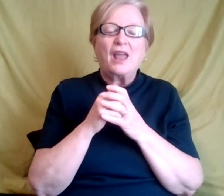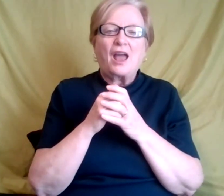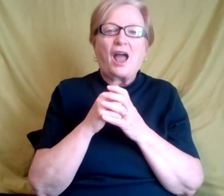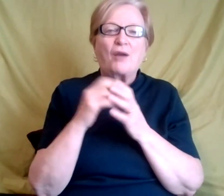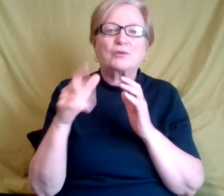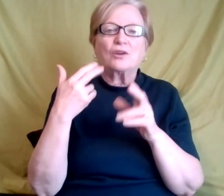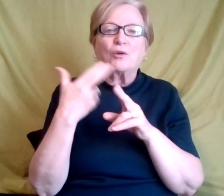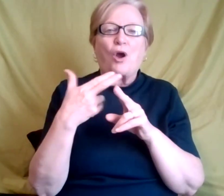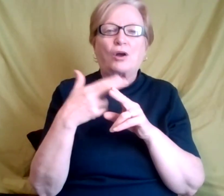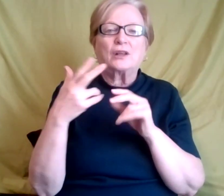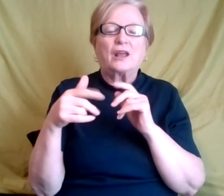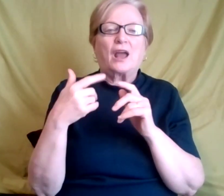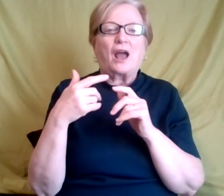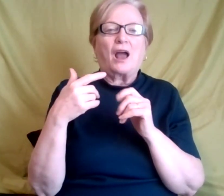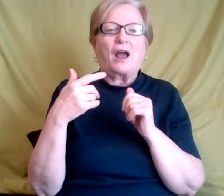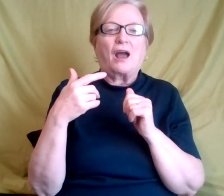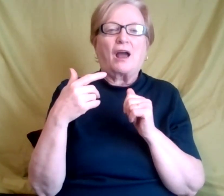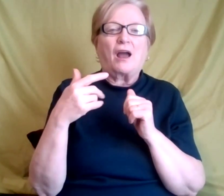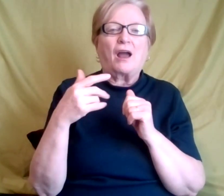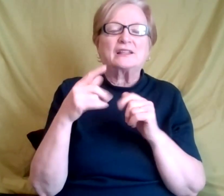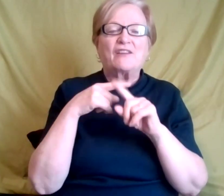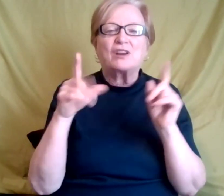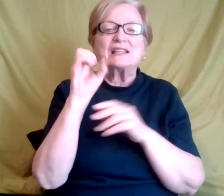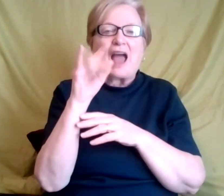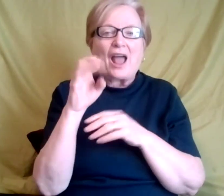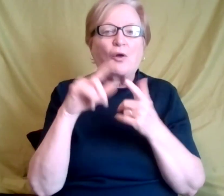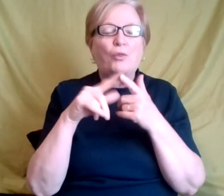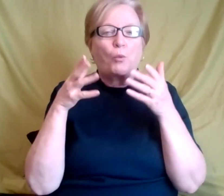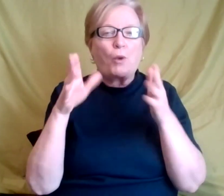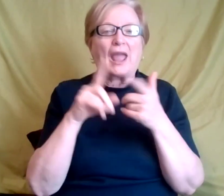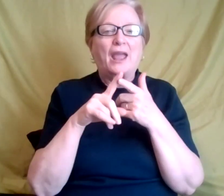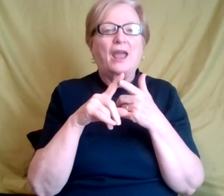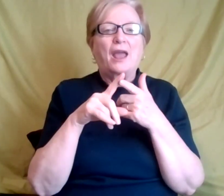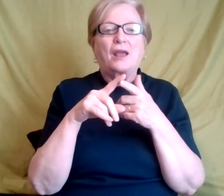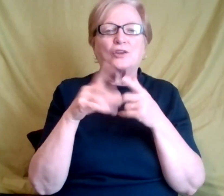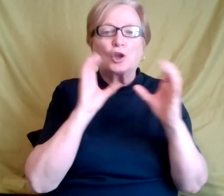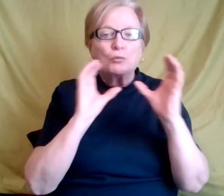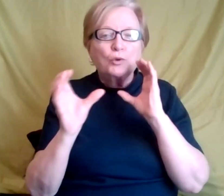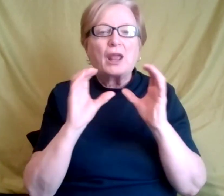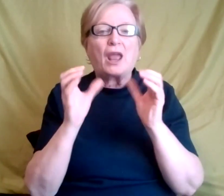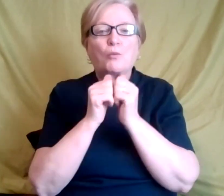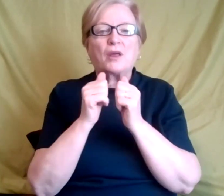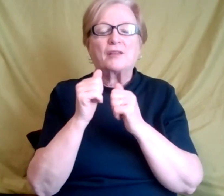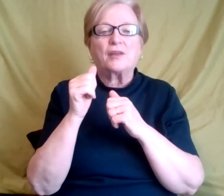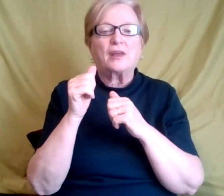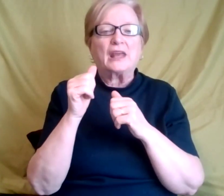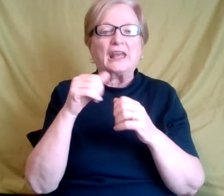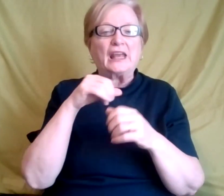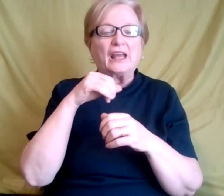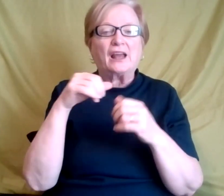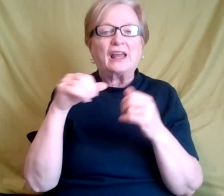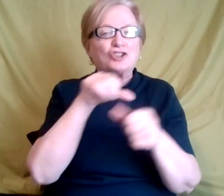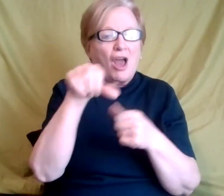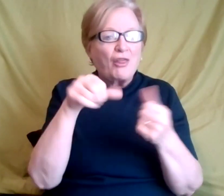the different, um, you know, styles, the way people would, would communicate with each other. And, um,